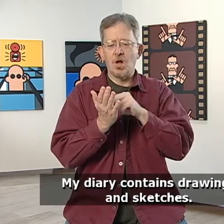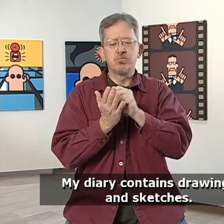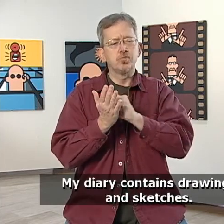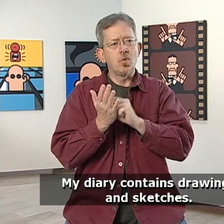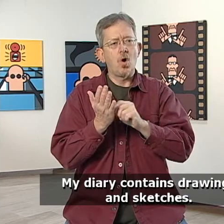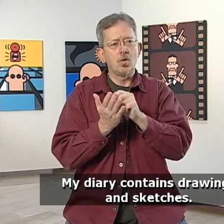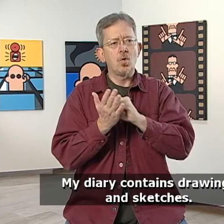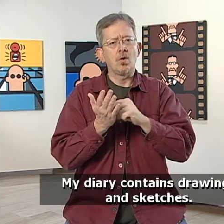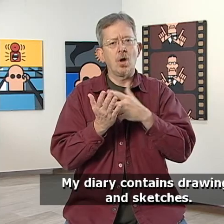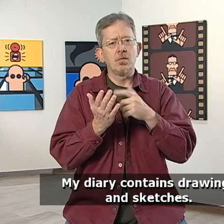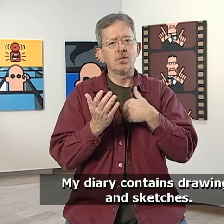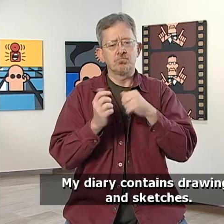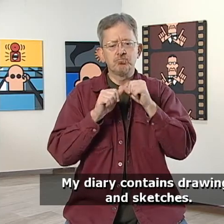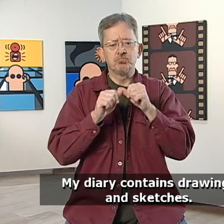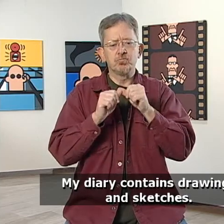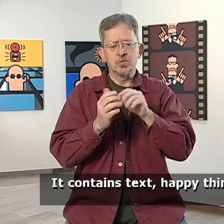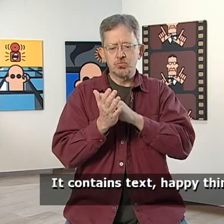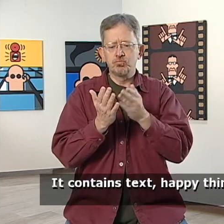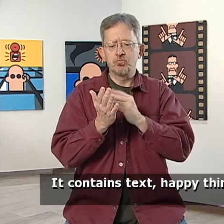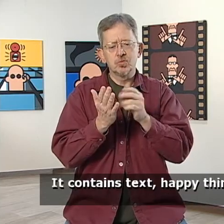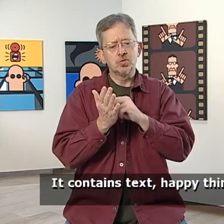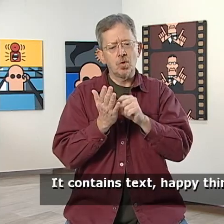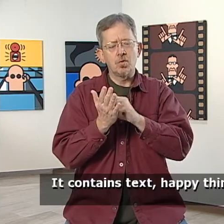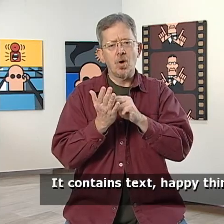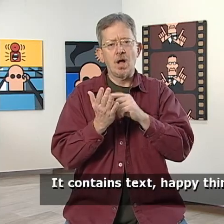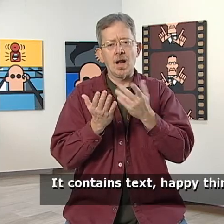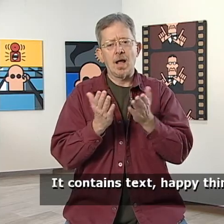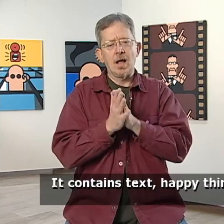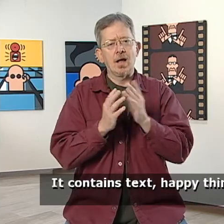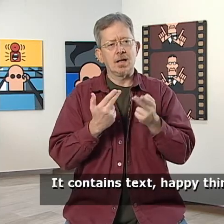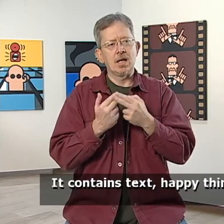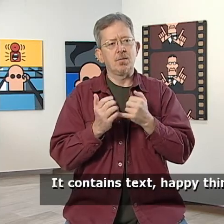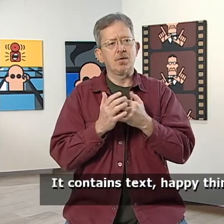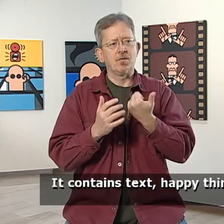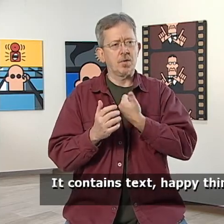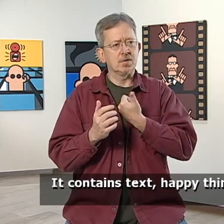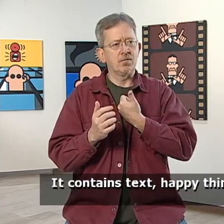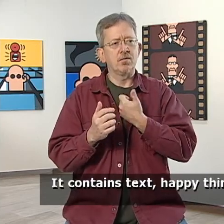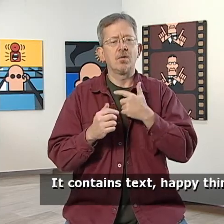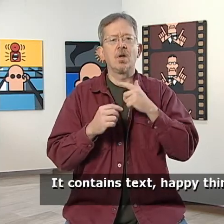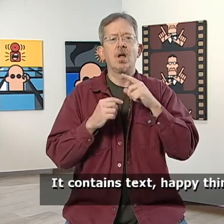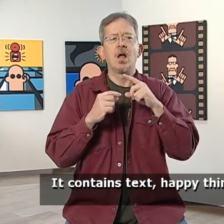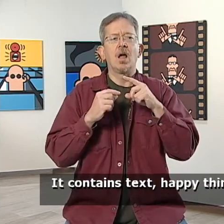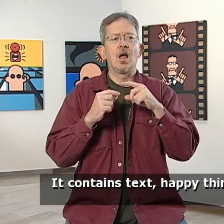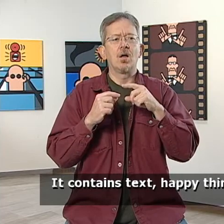contains drawings and sketches. It contains text, happy things,